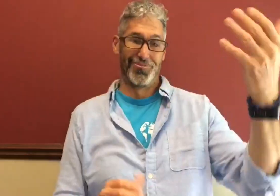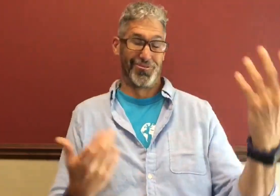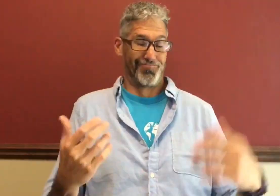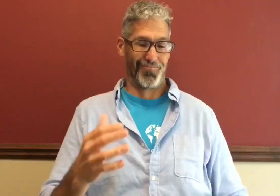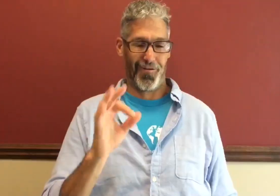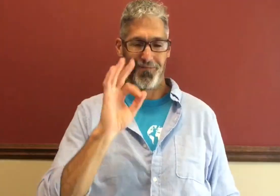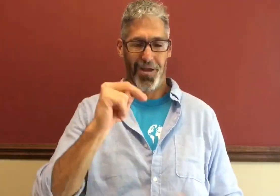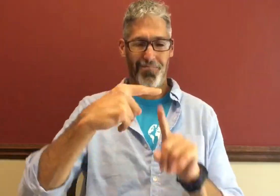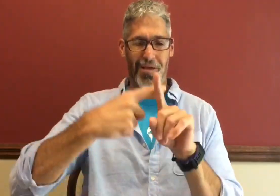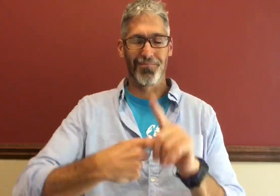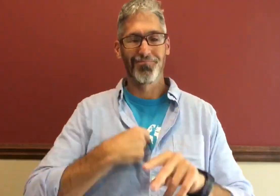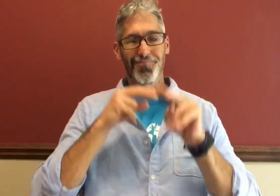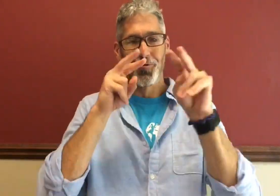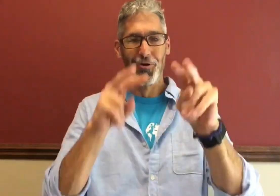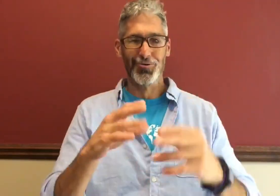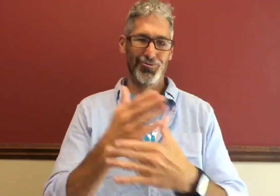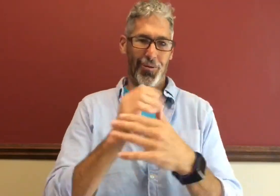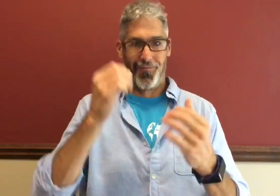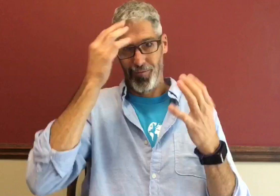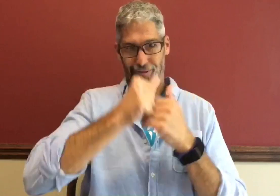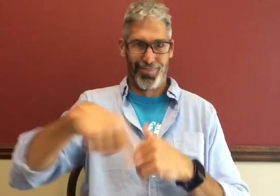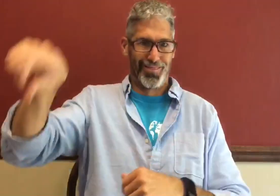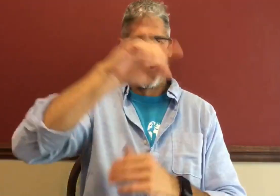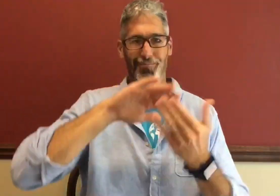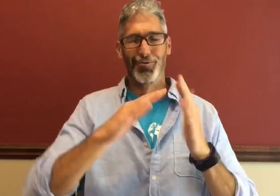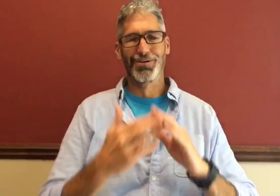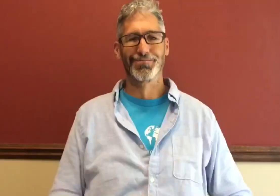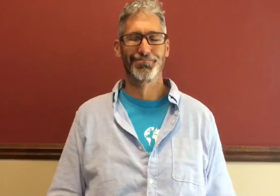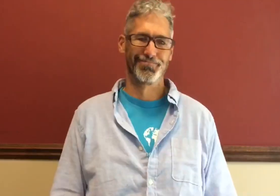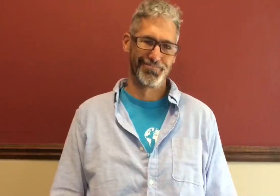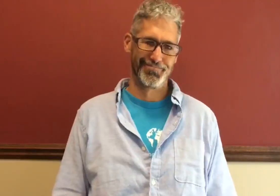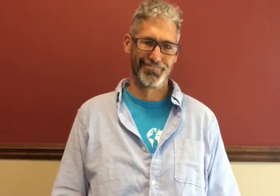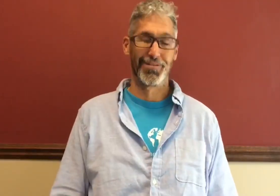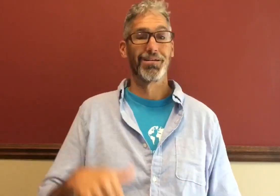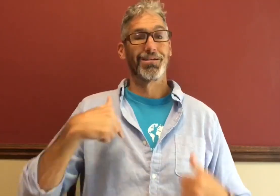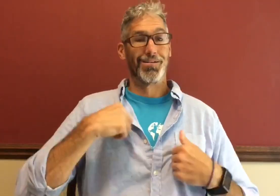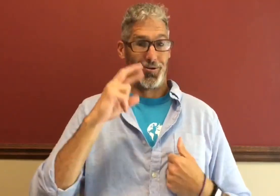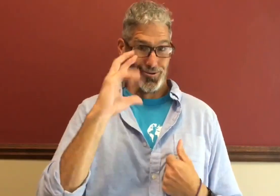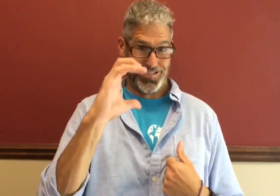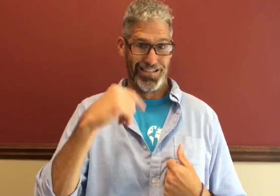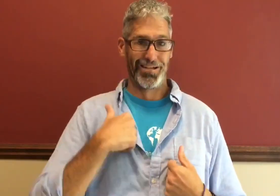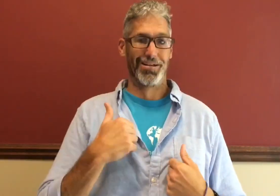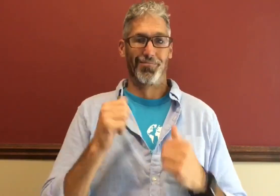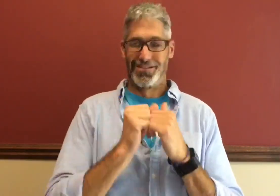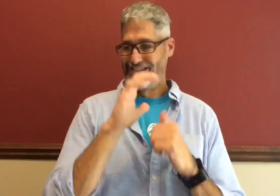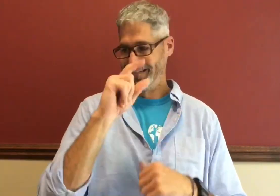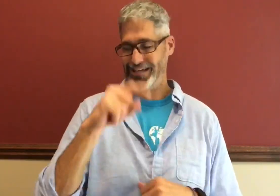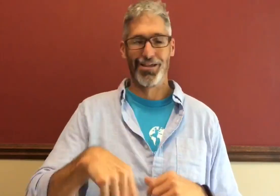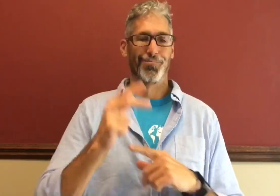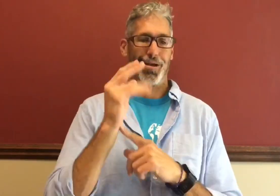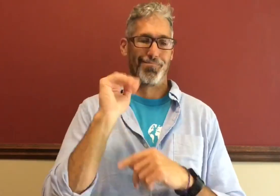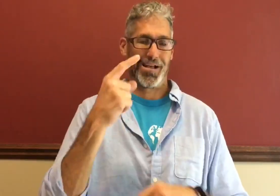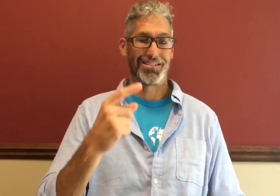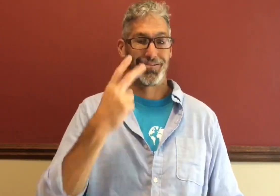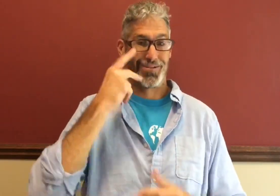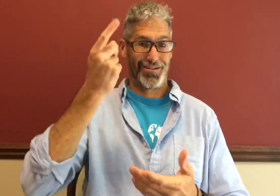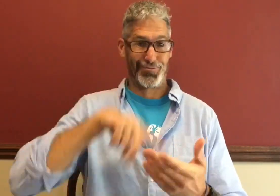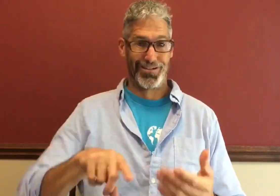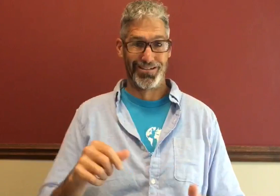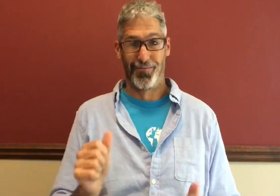So a fun month and we look forward to sharing this information with the community. I'm Ryan Commerson with CST's 3 Minute Max. See